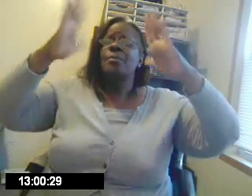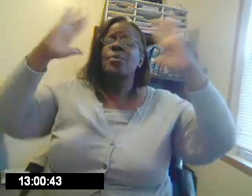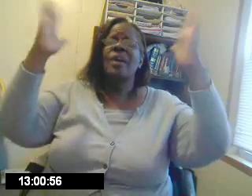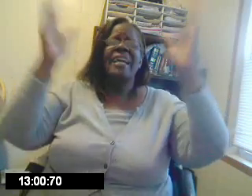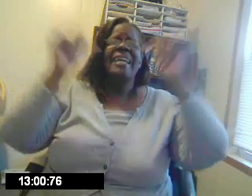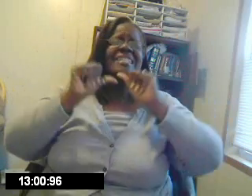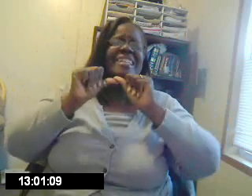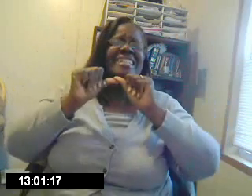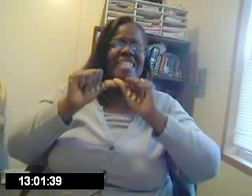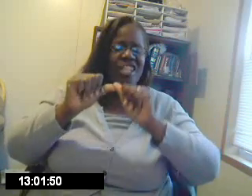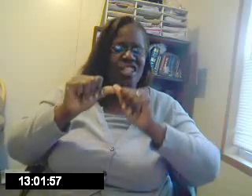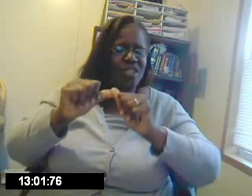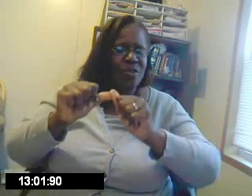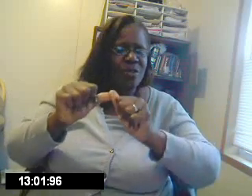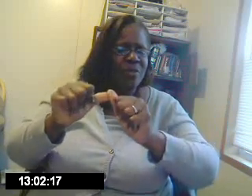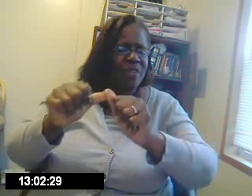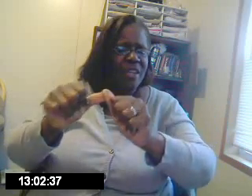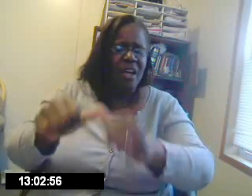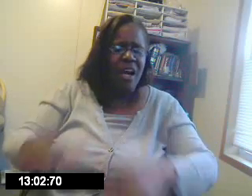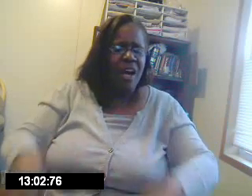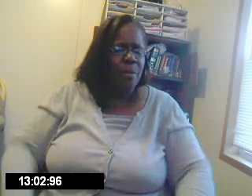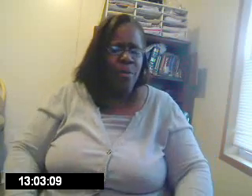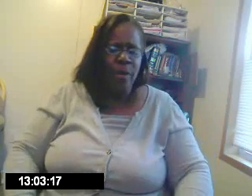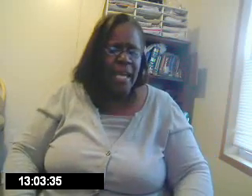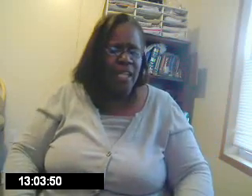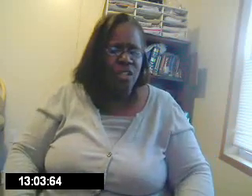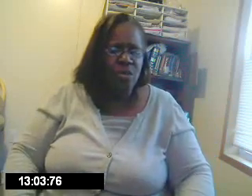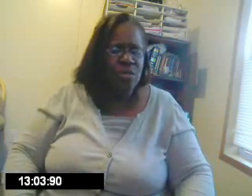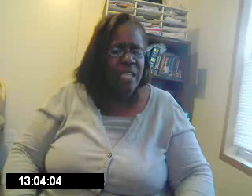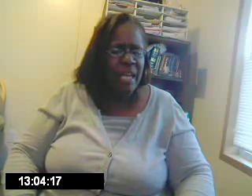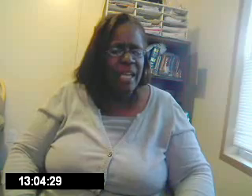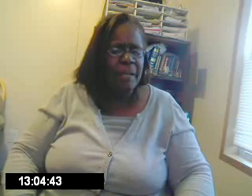praise, continue, of a brand new day,